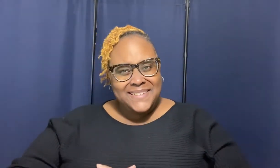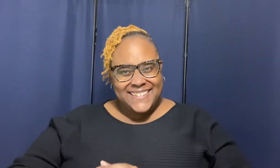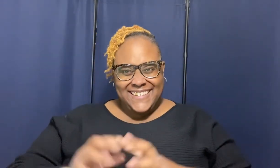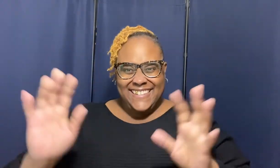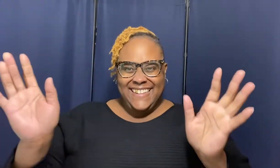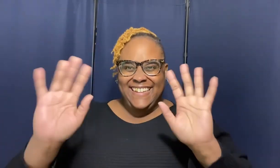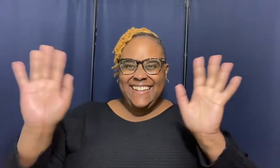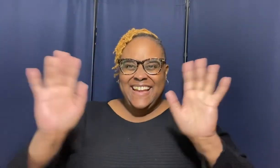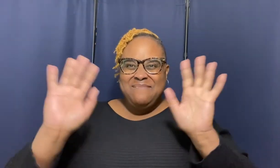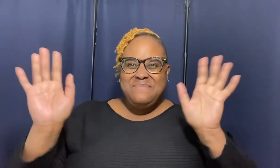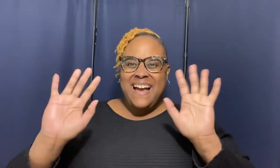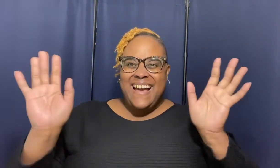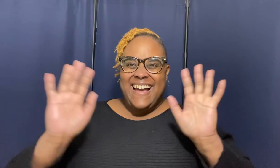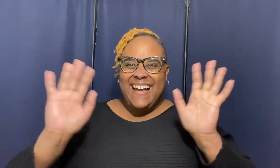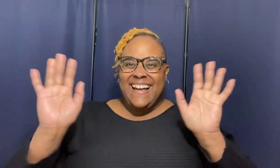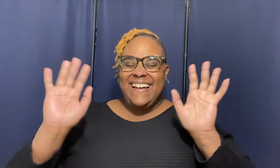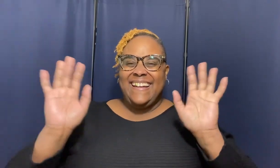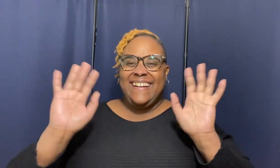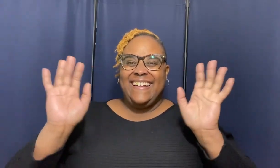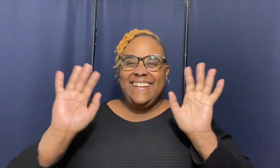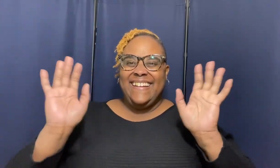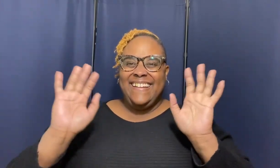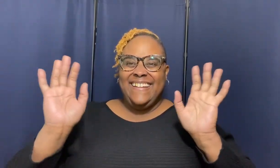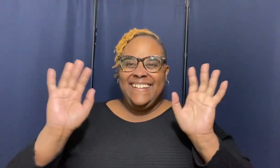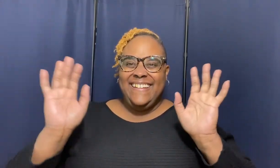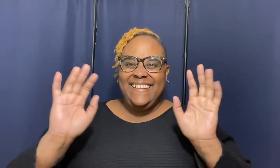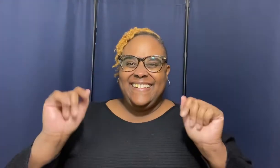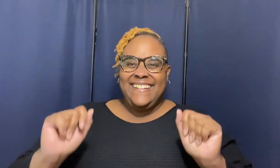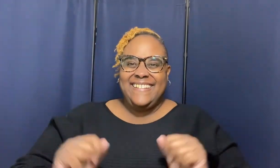bye you